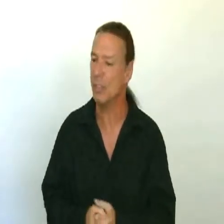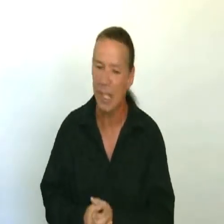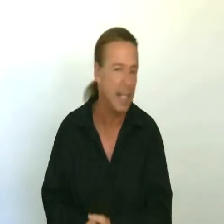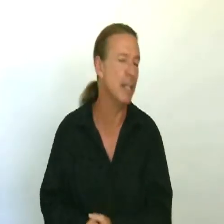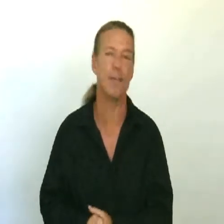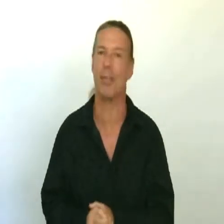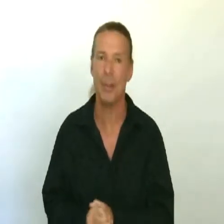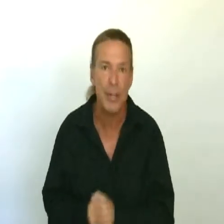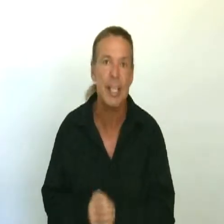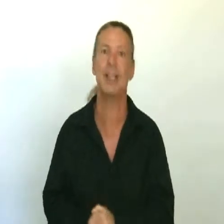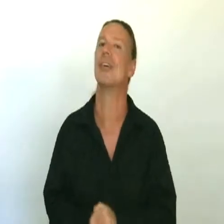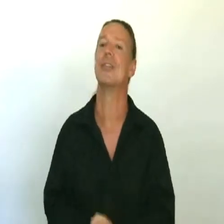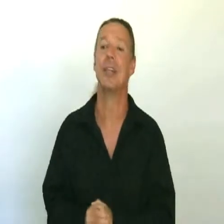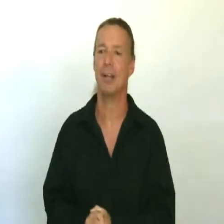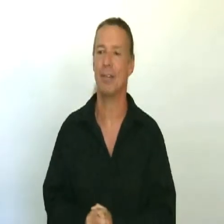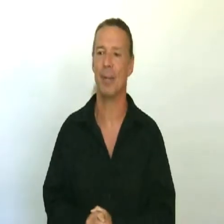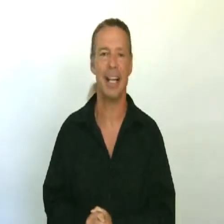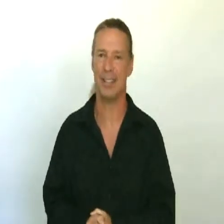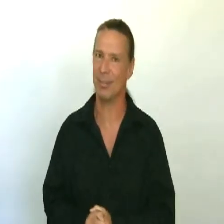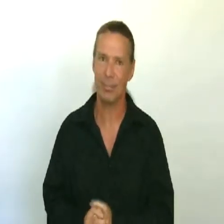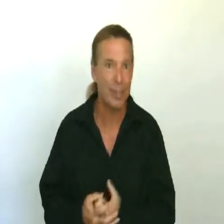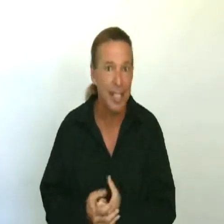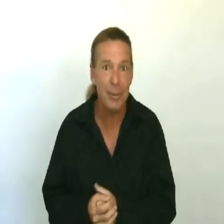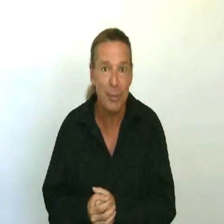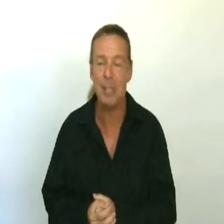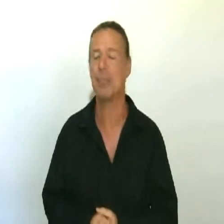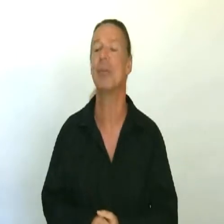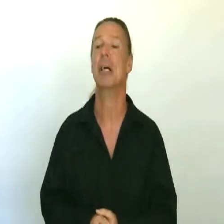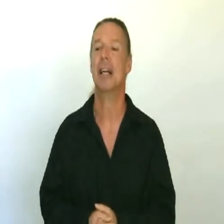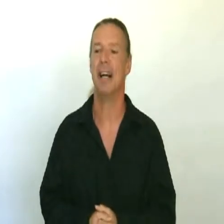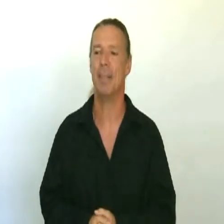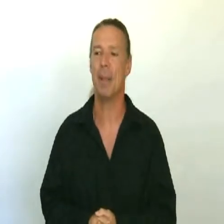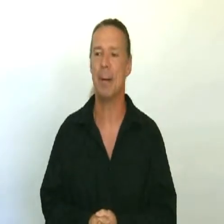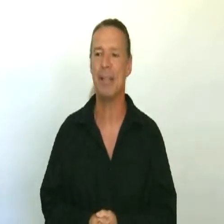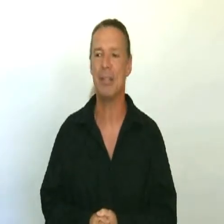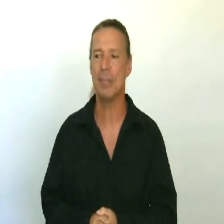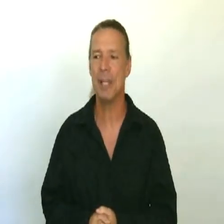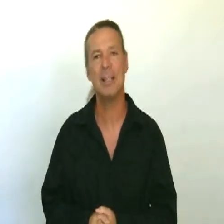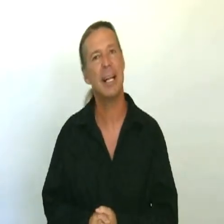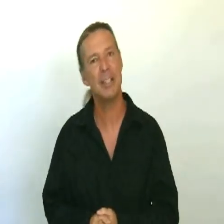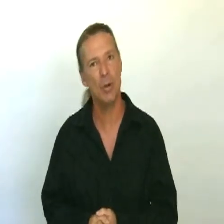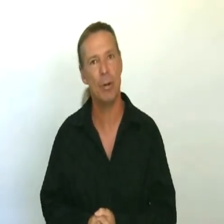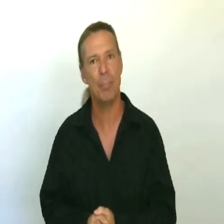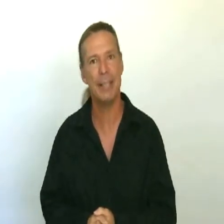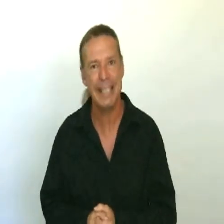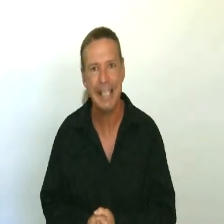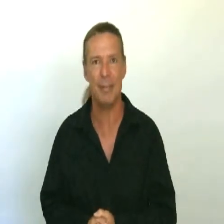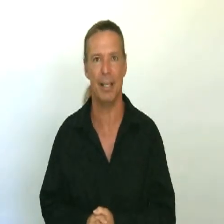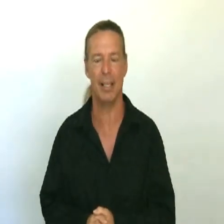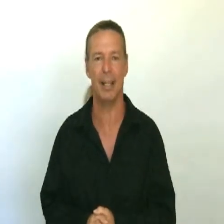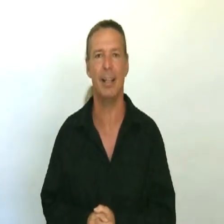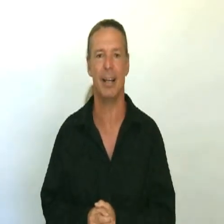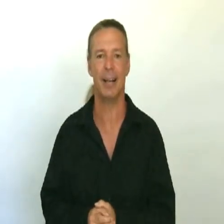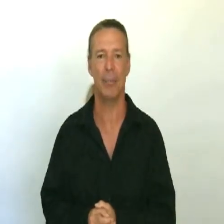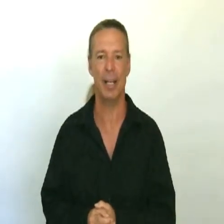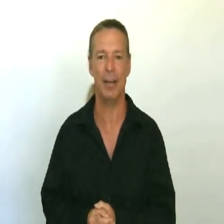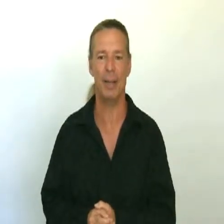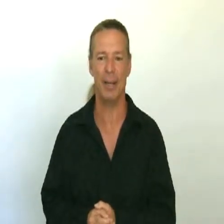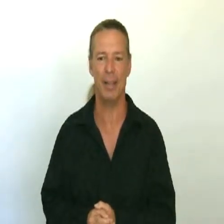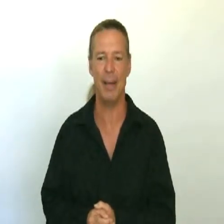studied it for 30 years from, again, some really cool people. But there's some things that I don't believe in, in them